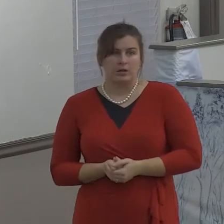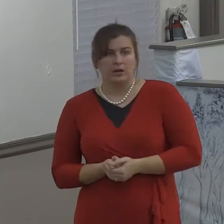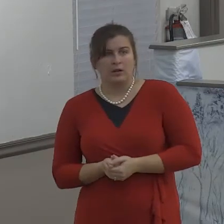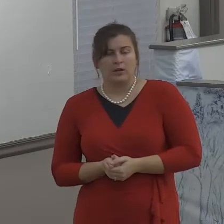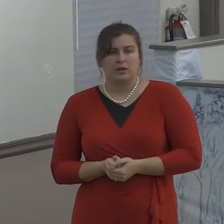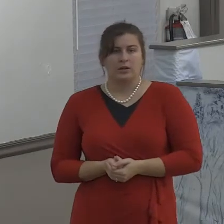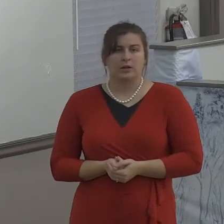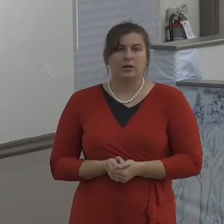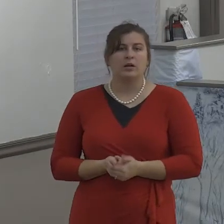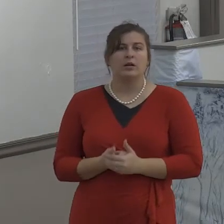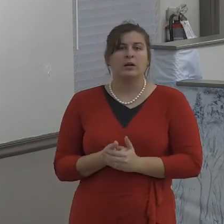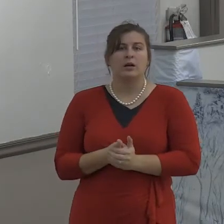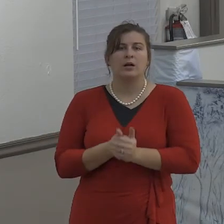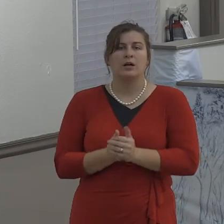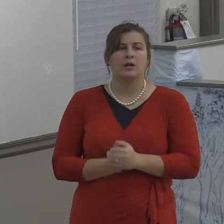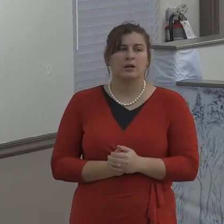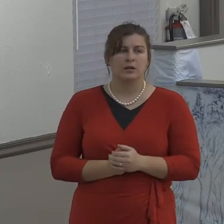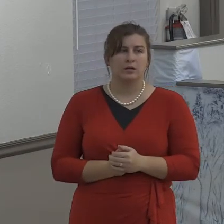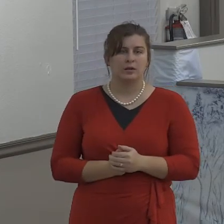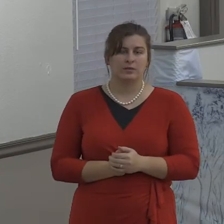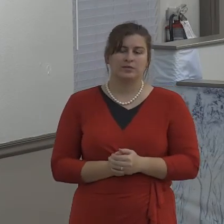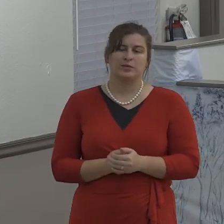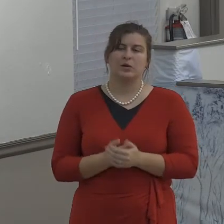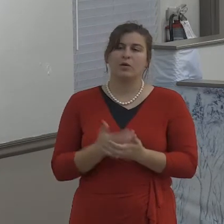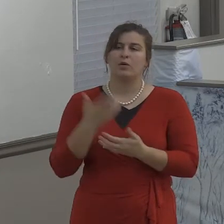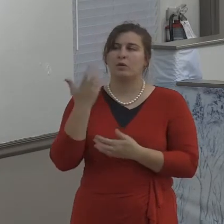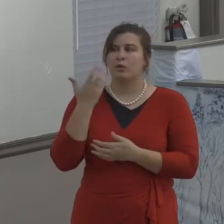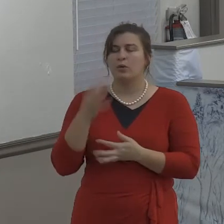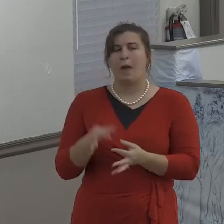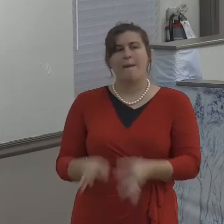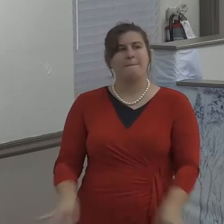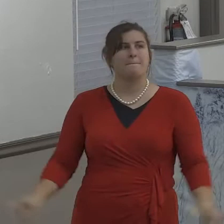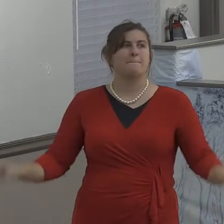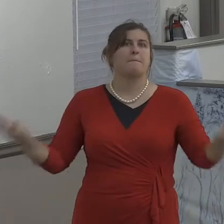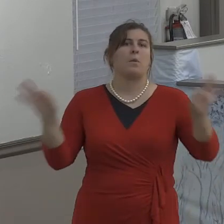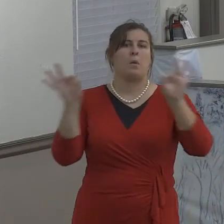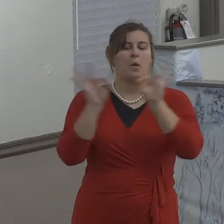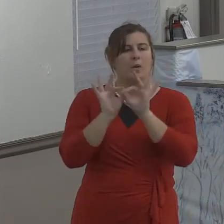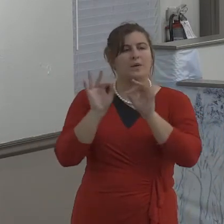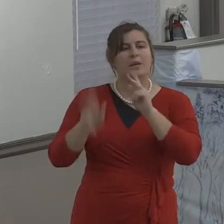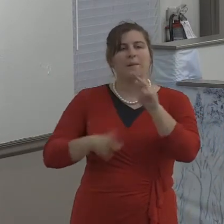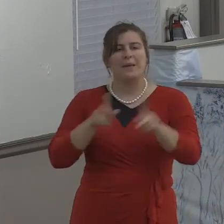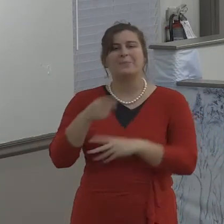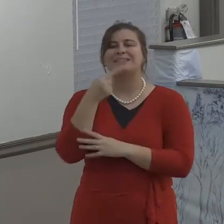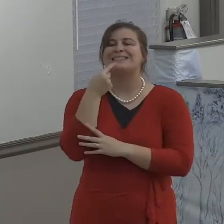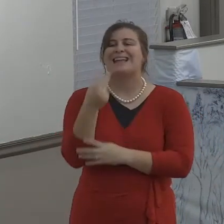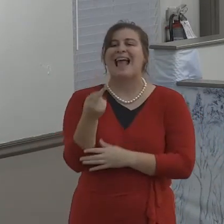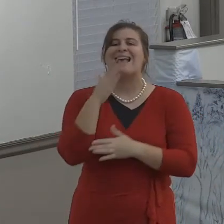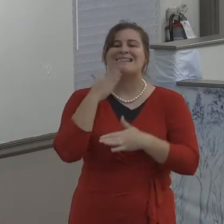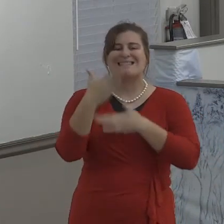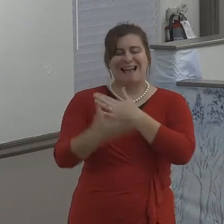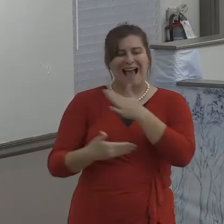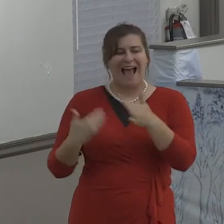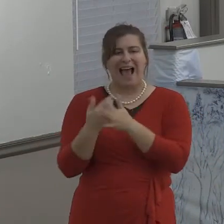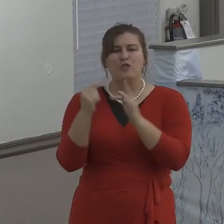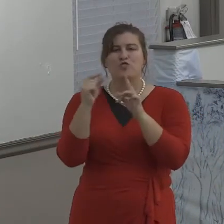It says, See then that you walk circumspectly, not as fools, but as, I'm sorry, I'm chapter 5.